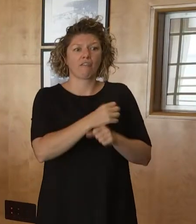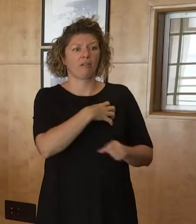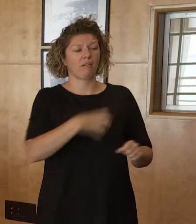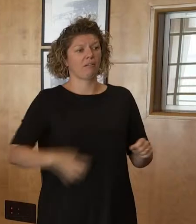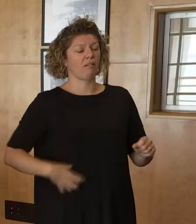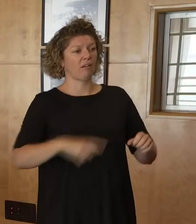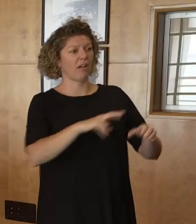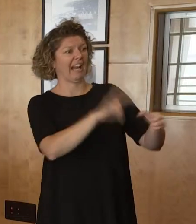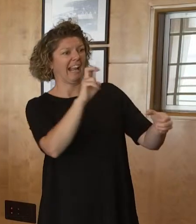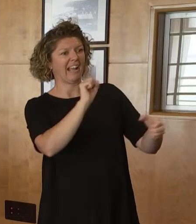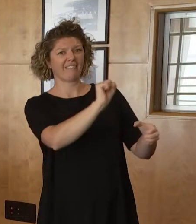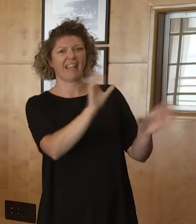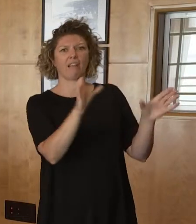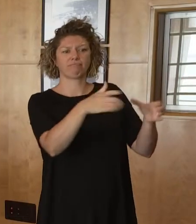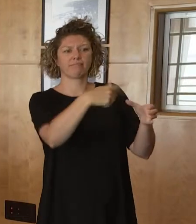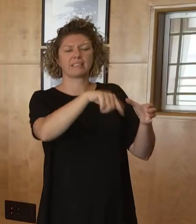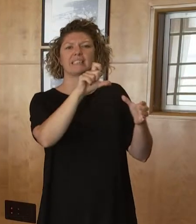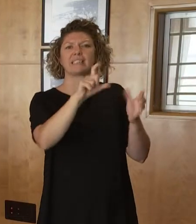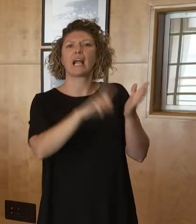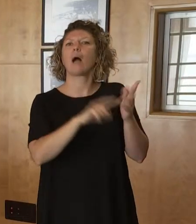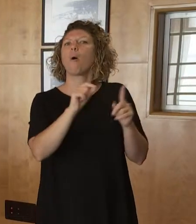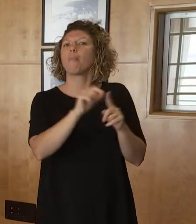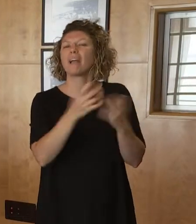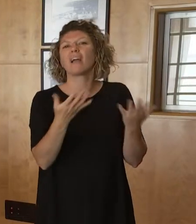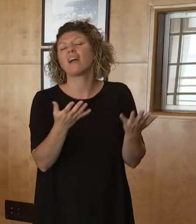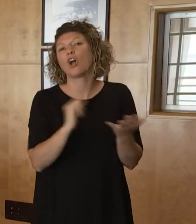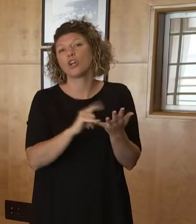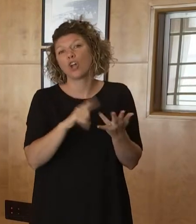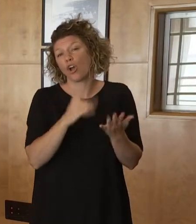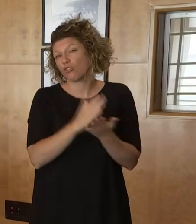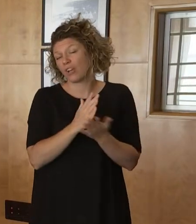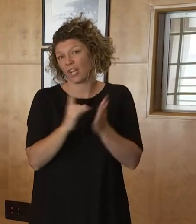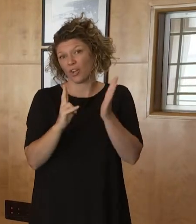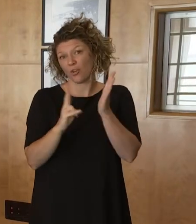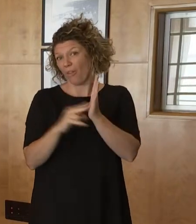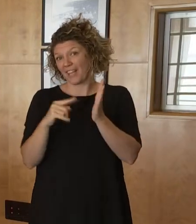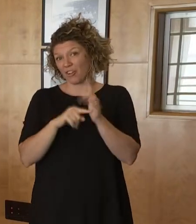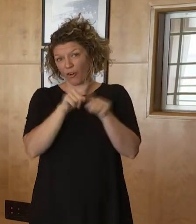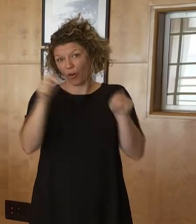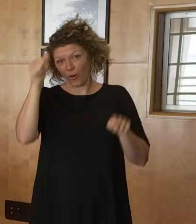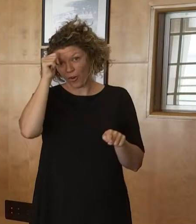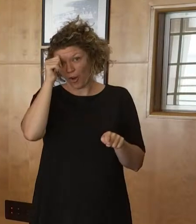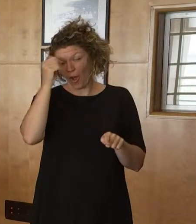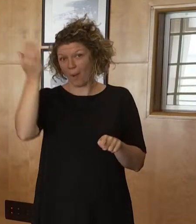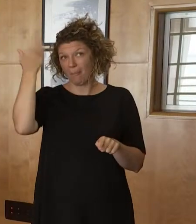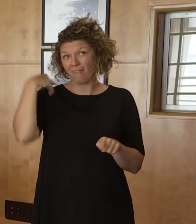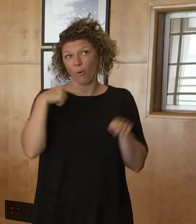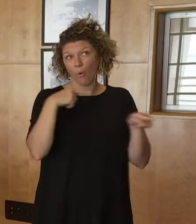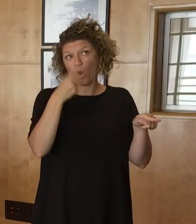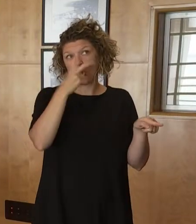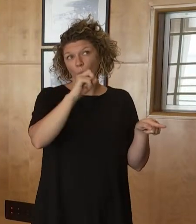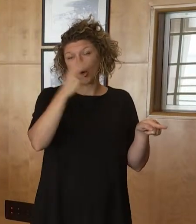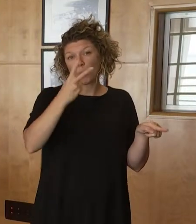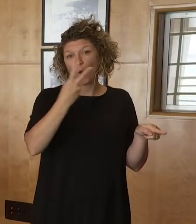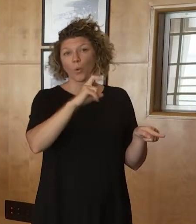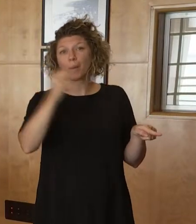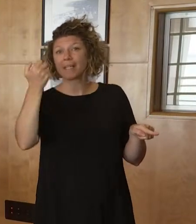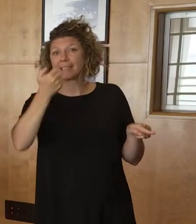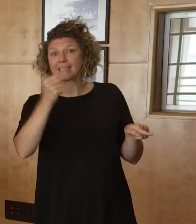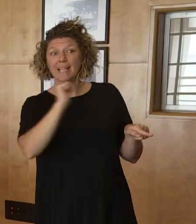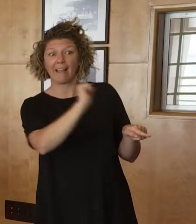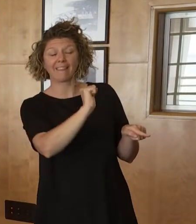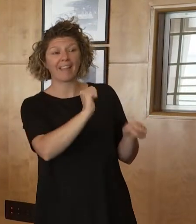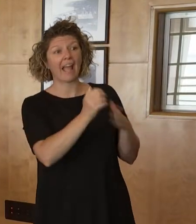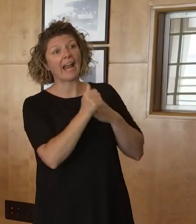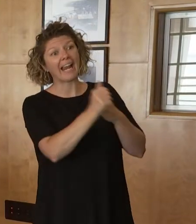CLP is huge, and so it certainly reminds Territorians of what we went through under their leadership between 2012 and 2016. It shows that they